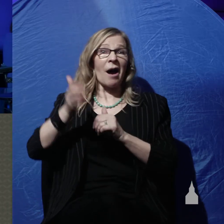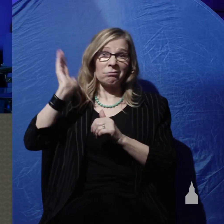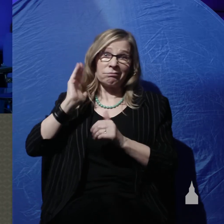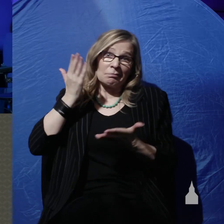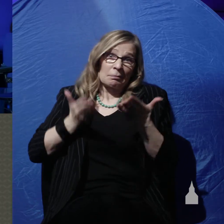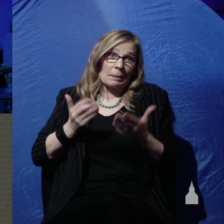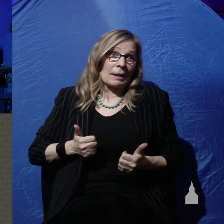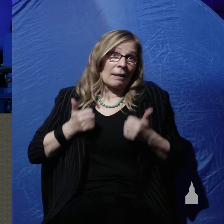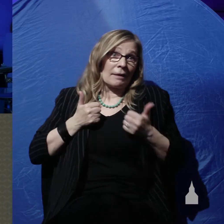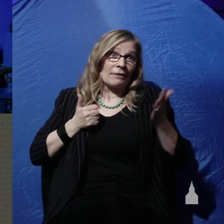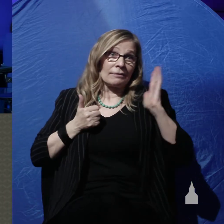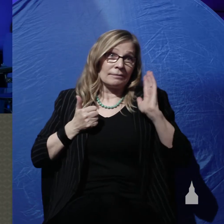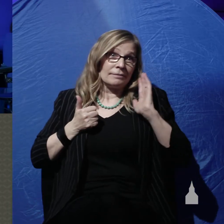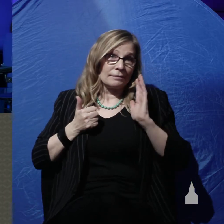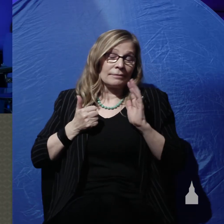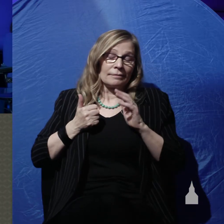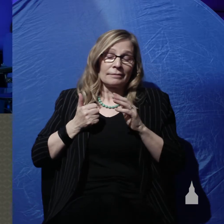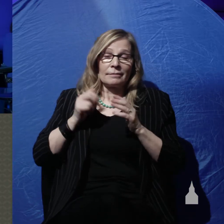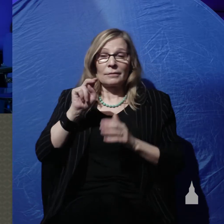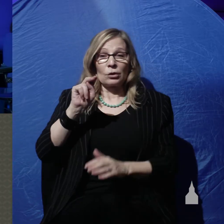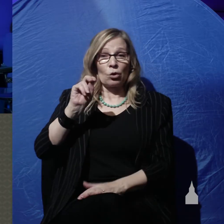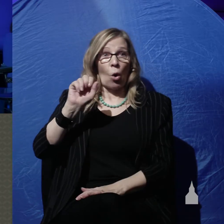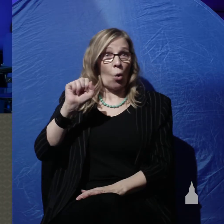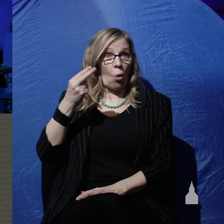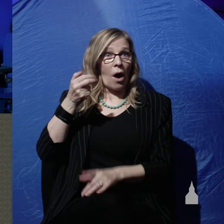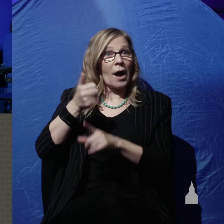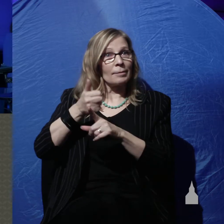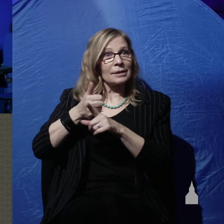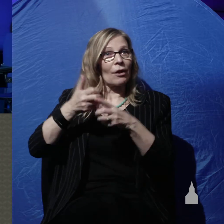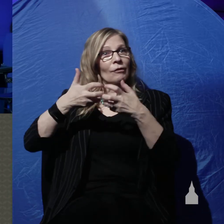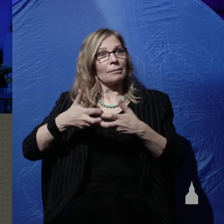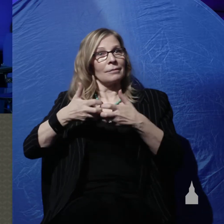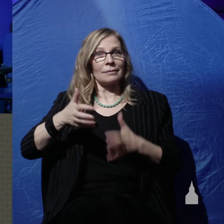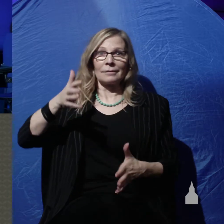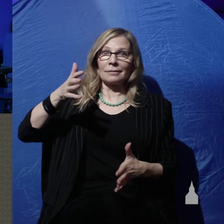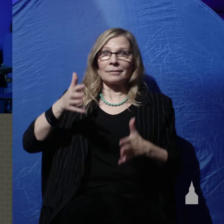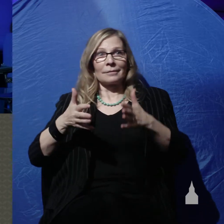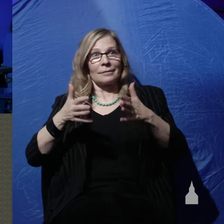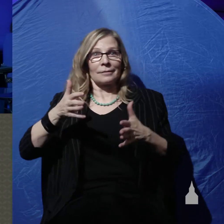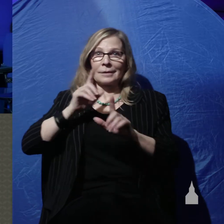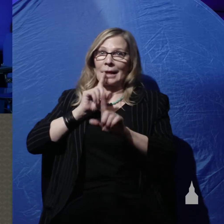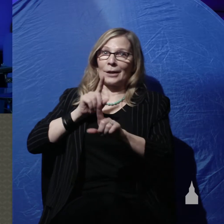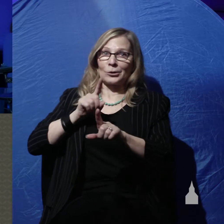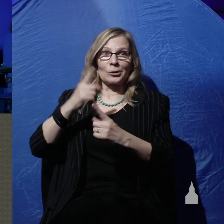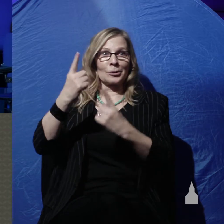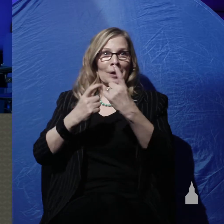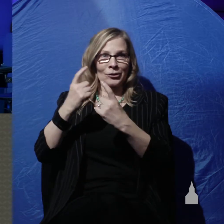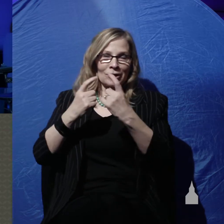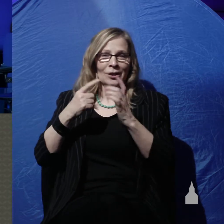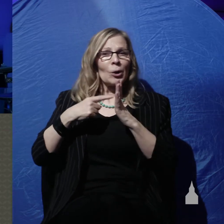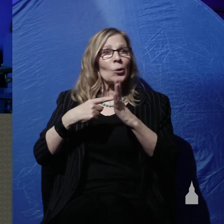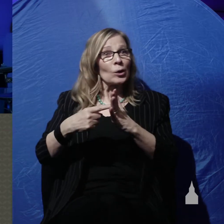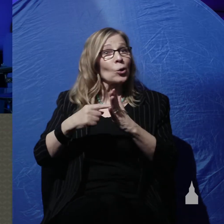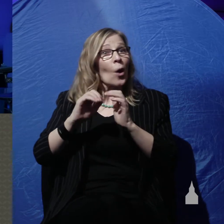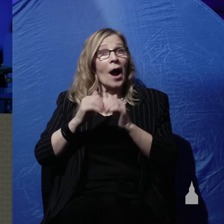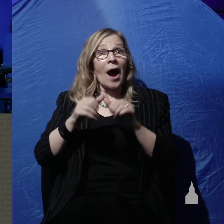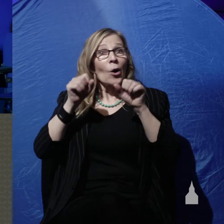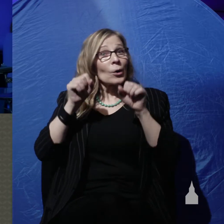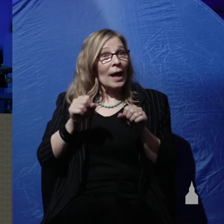And Noah is animatronic there and answers questions. And we show them how they could care for the